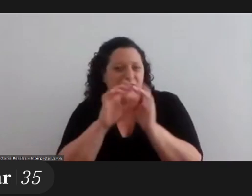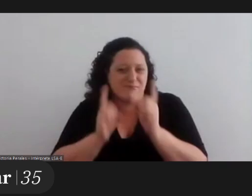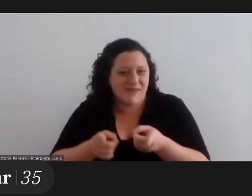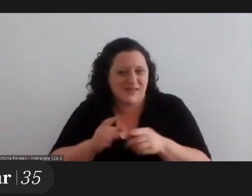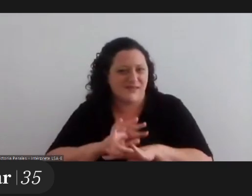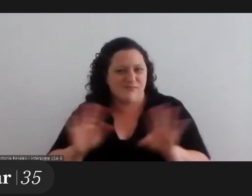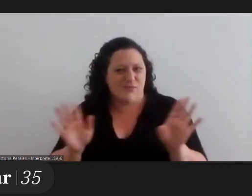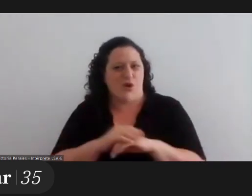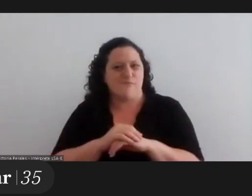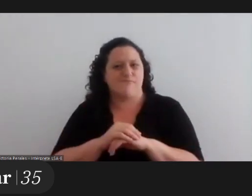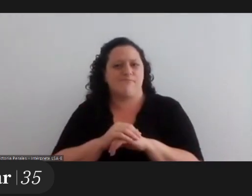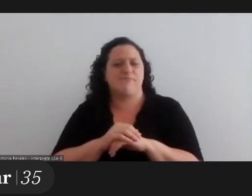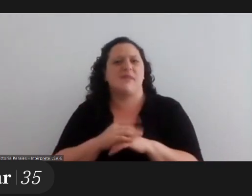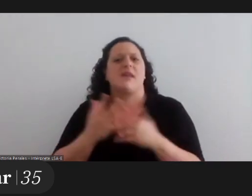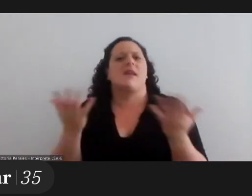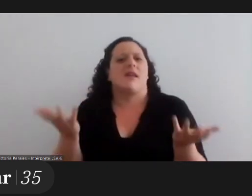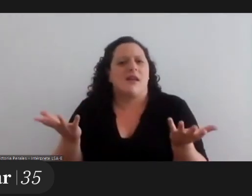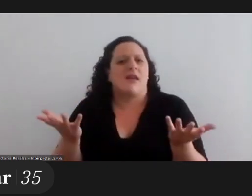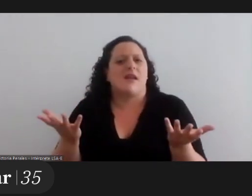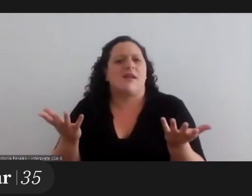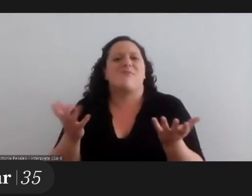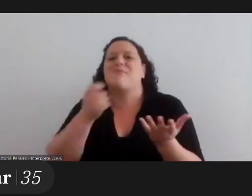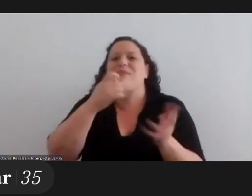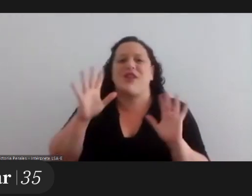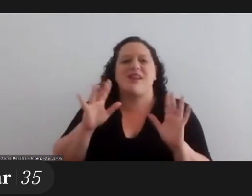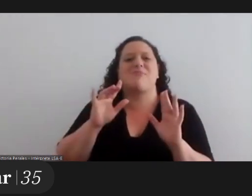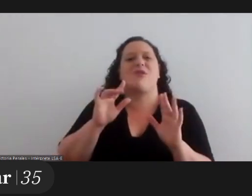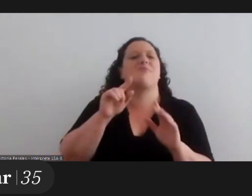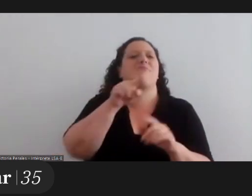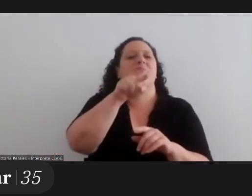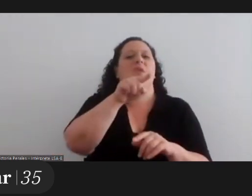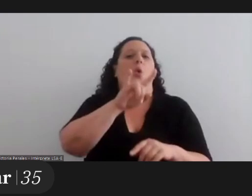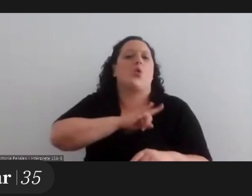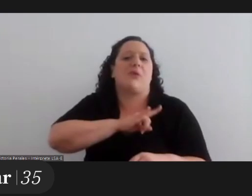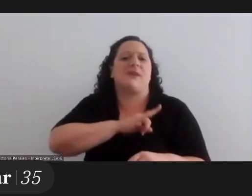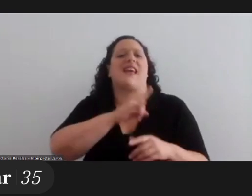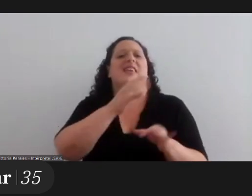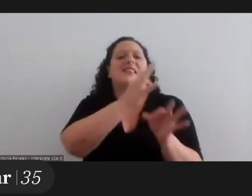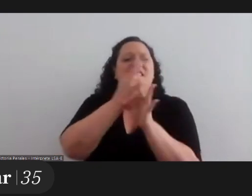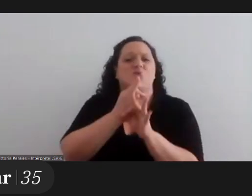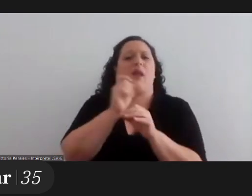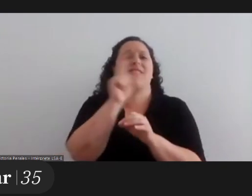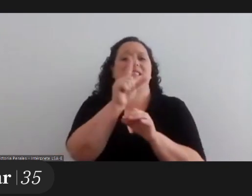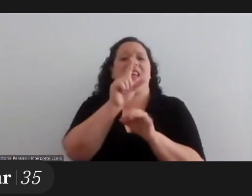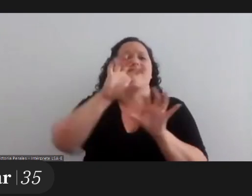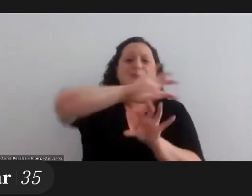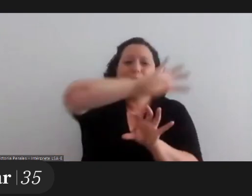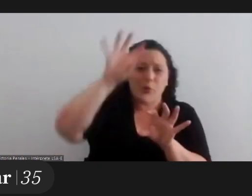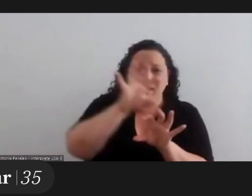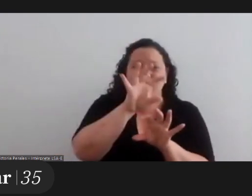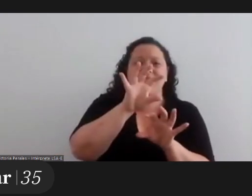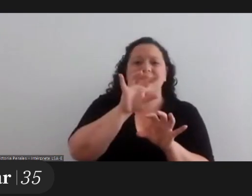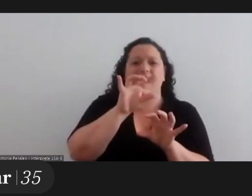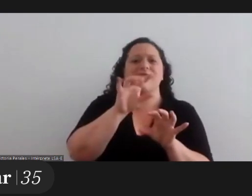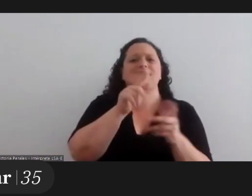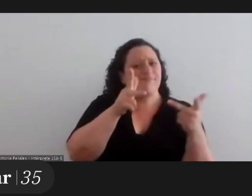when um we take center stage at universities schools